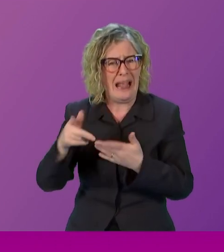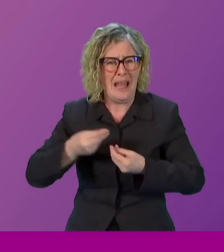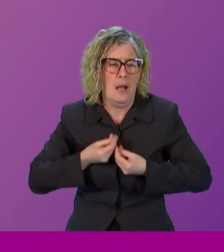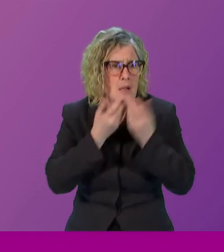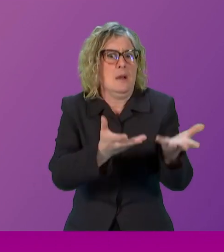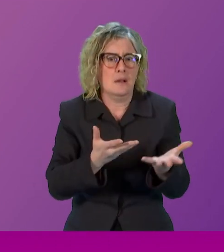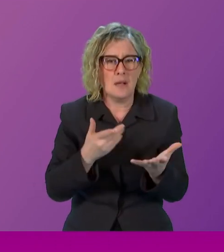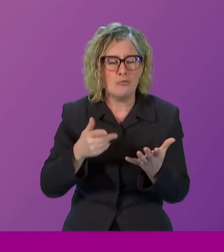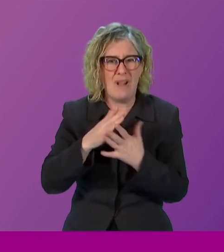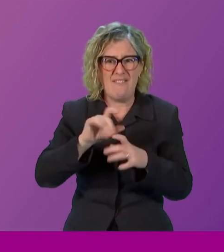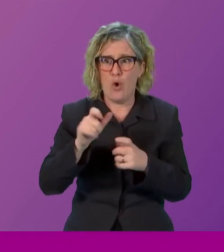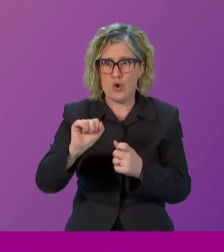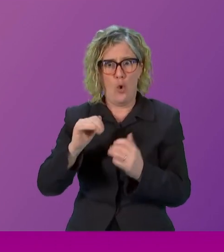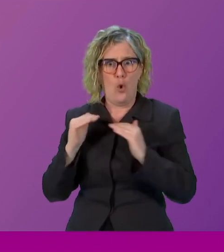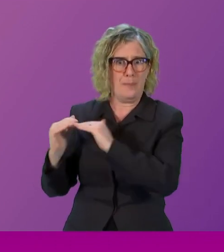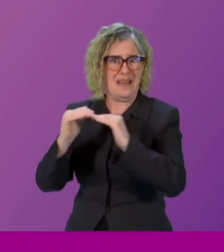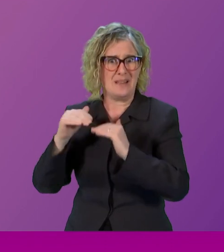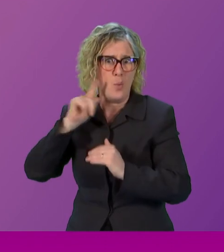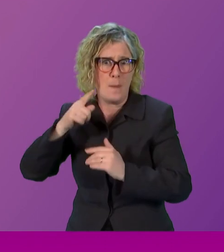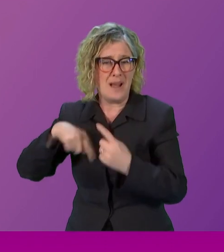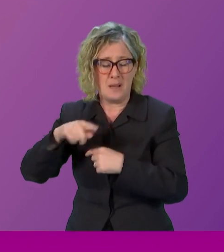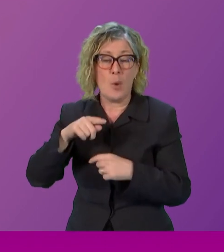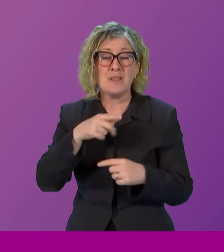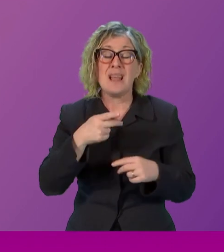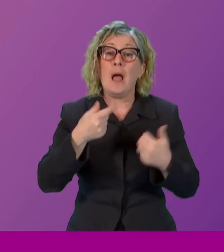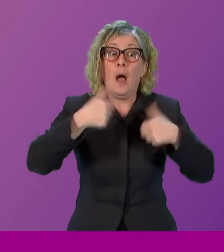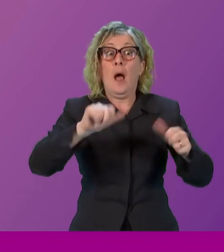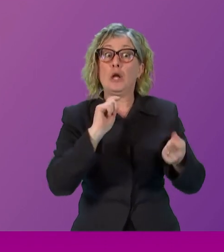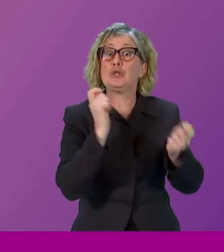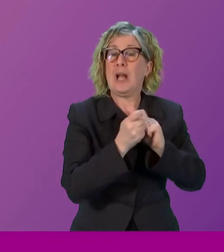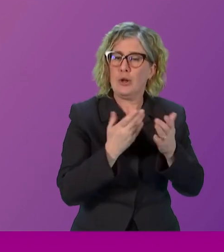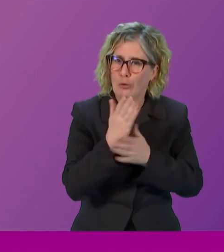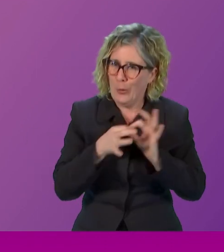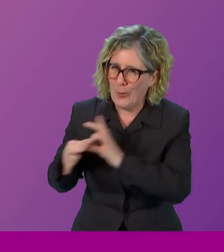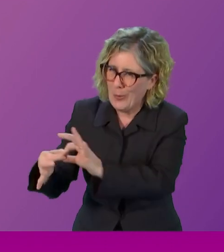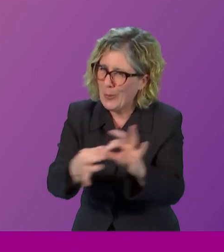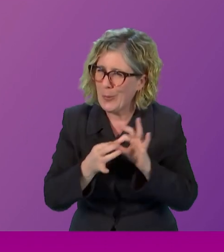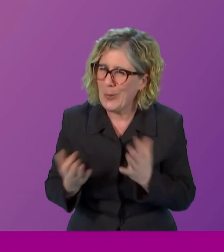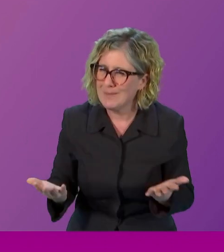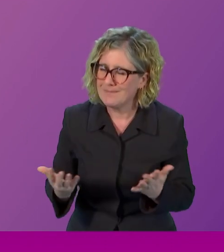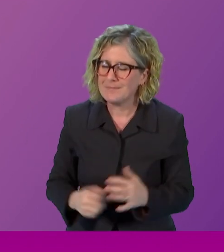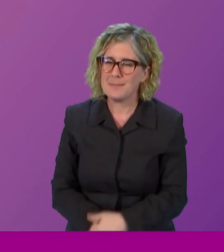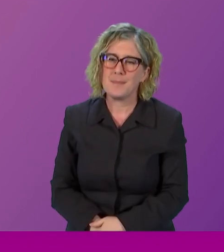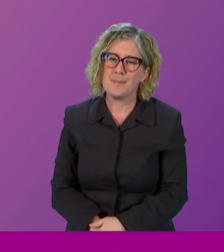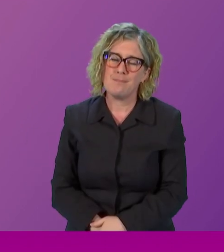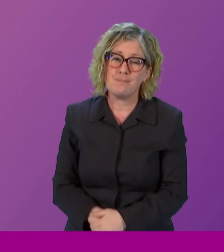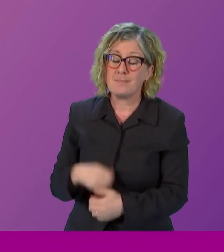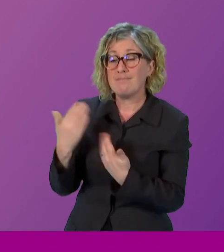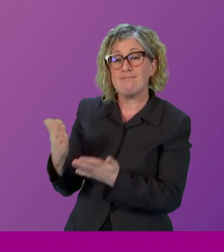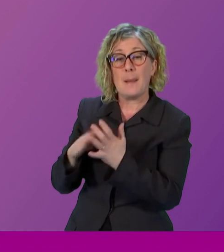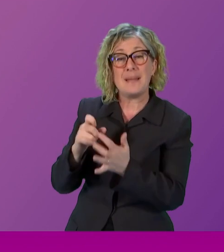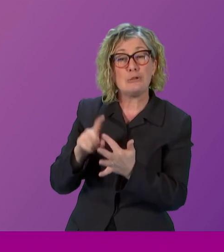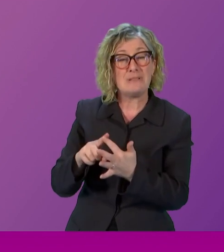together. Thank you very much. And Beatrice? I think there's a lot of good work that's done through cross-party groups on individual